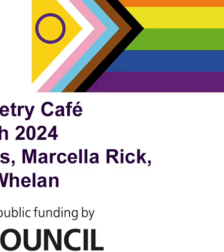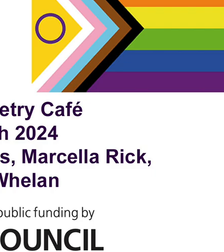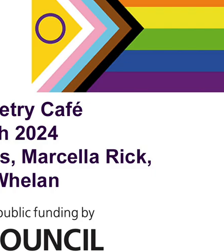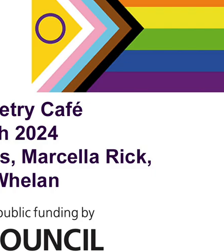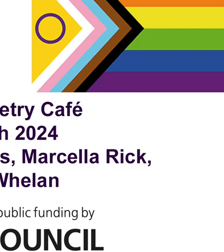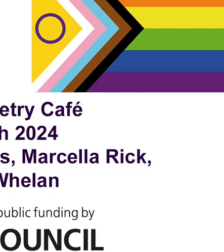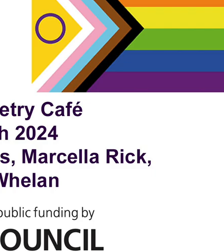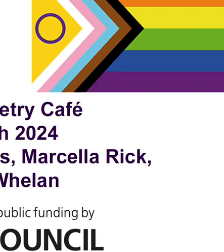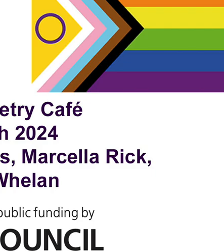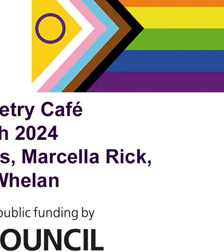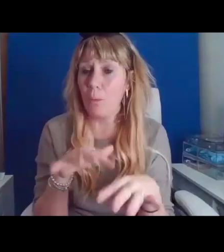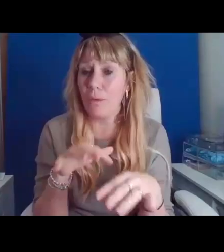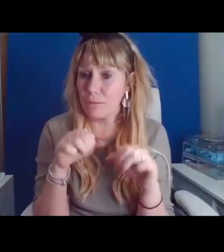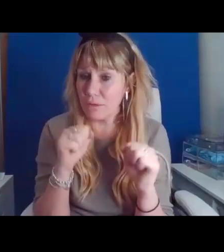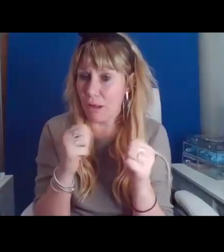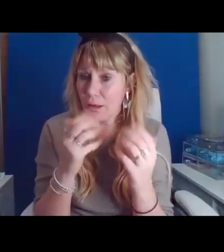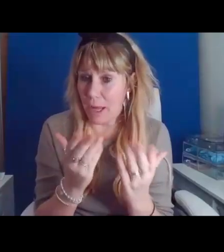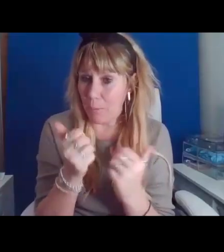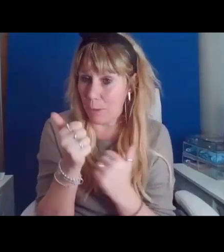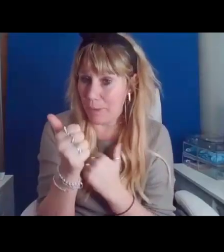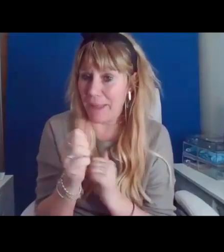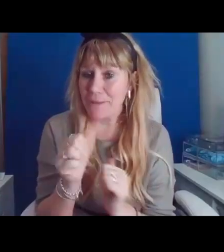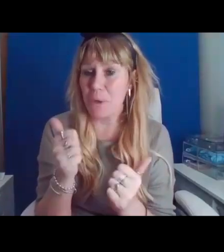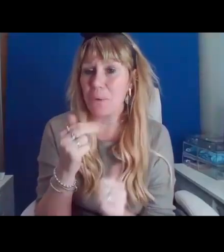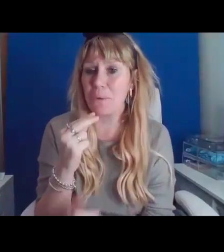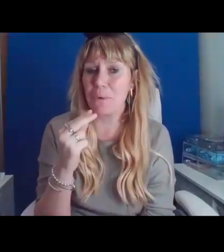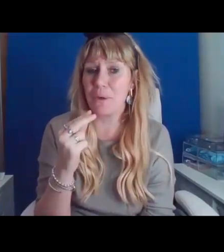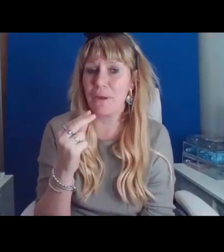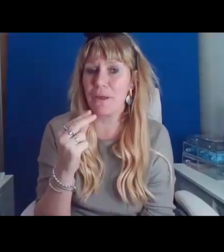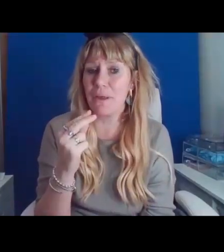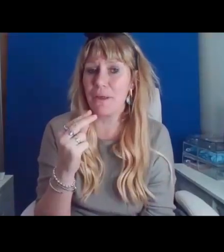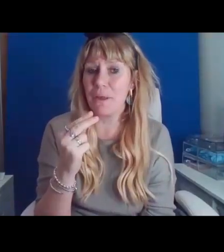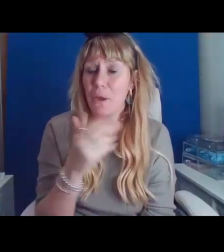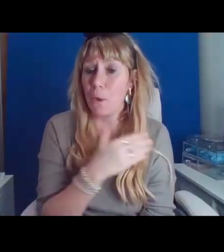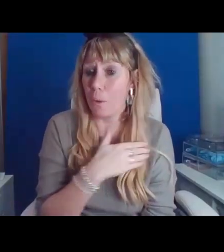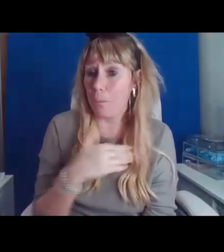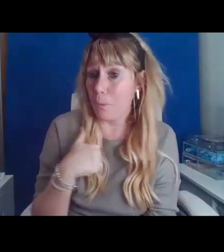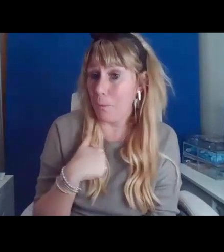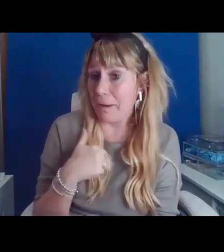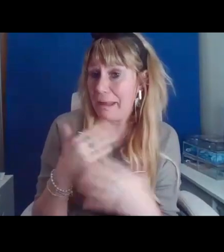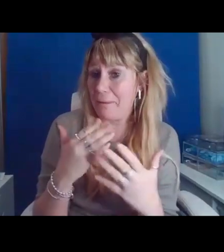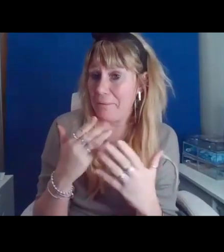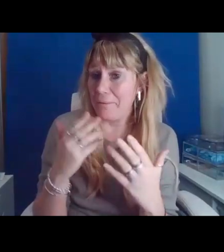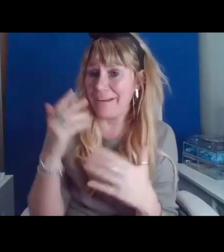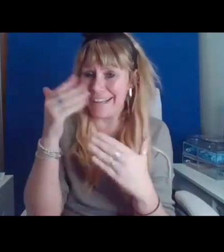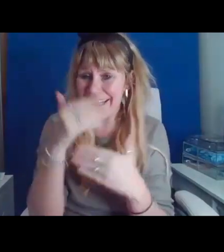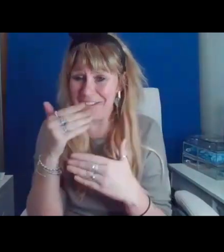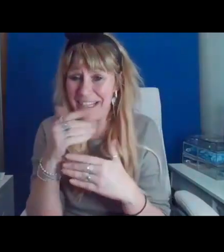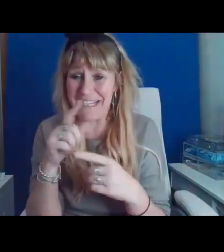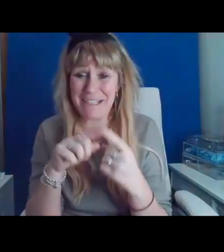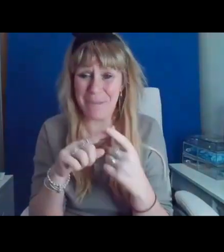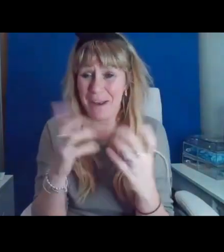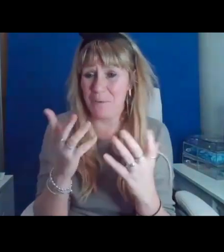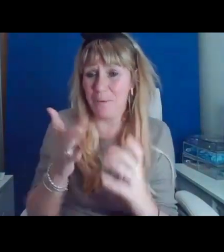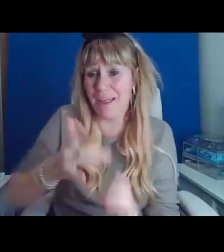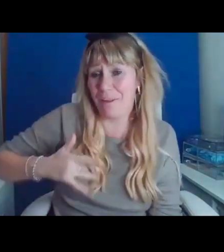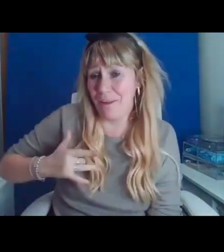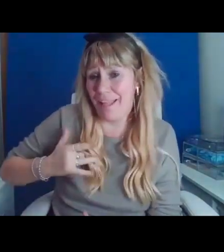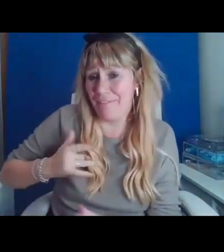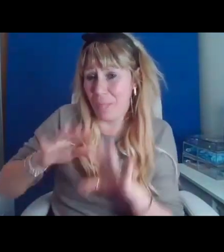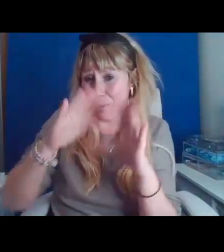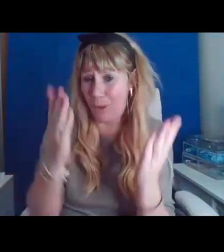Council England. Good evening or good morning depending on where you are in the world